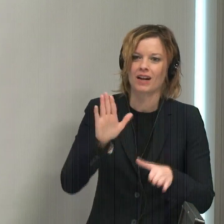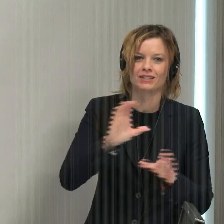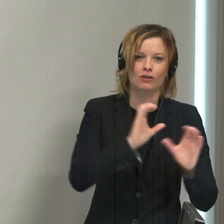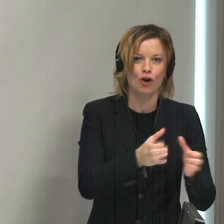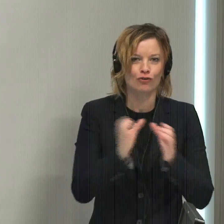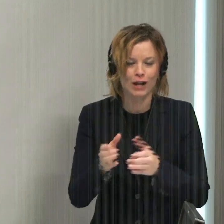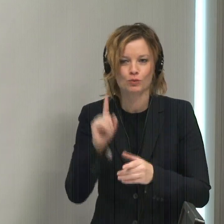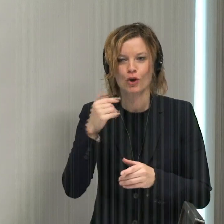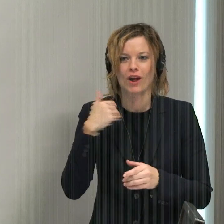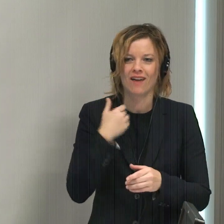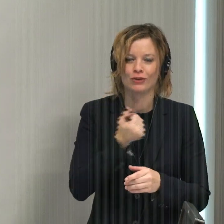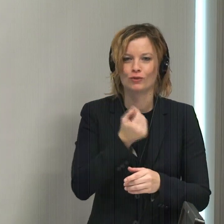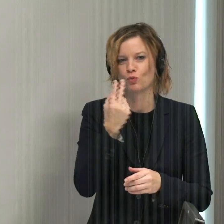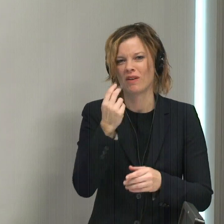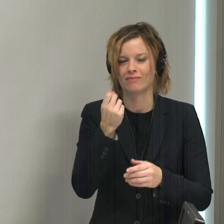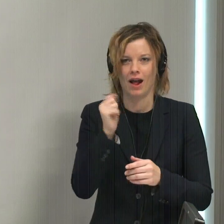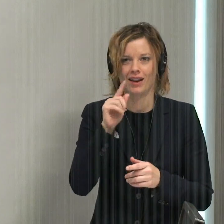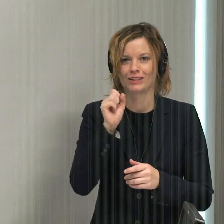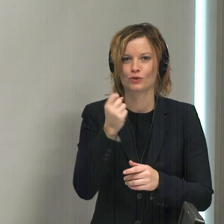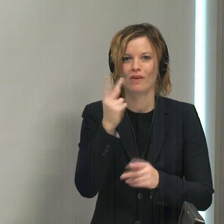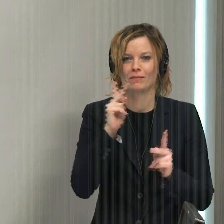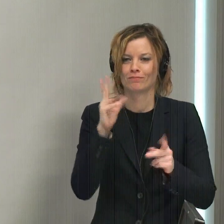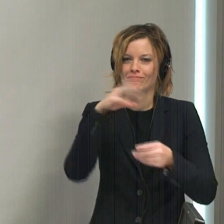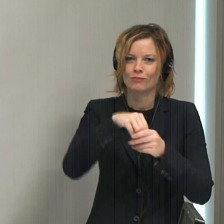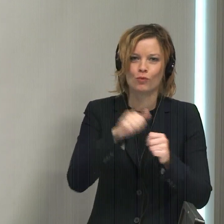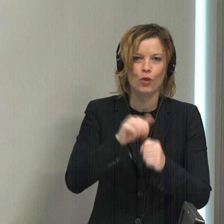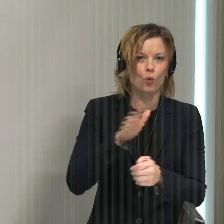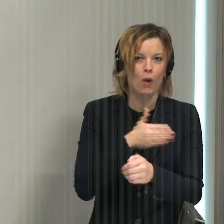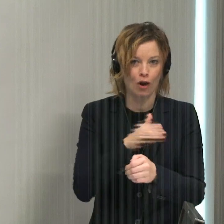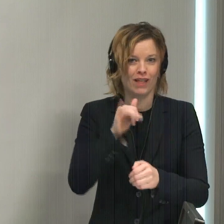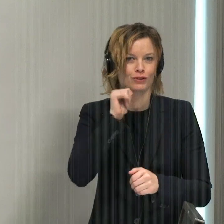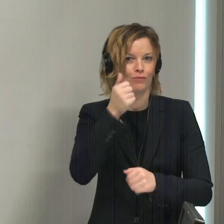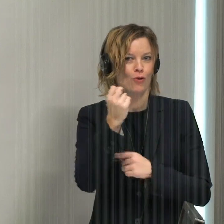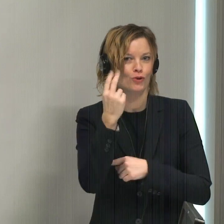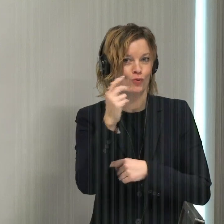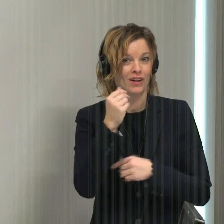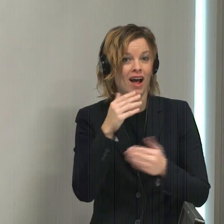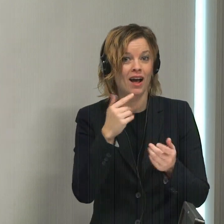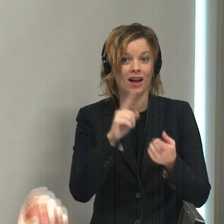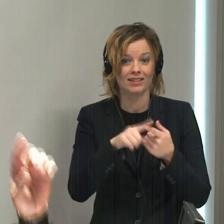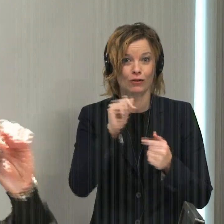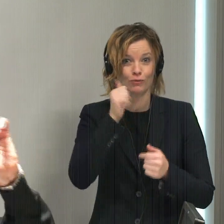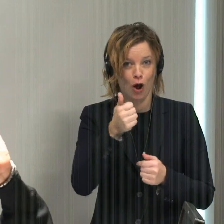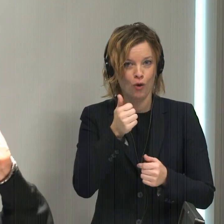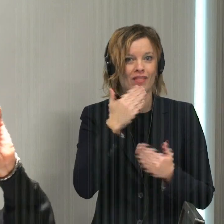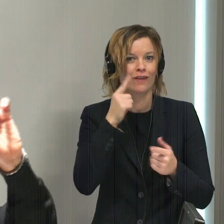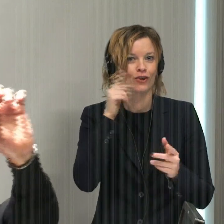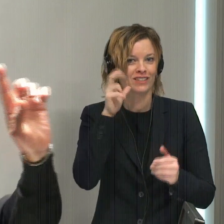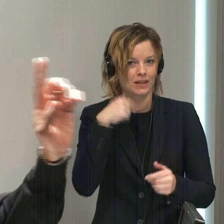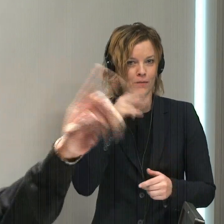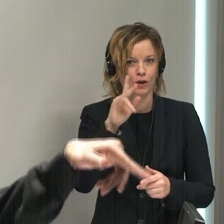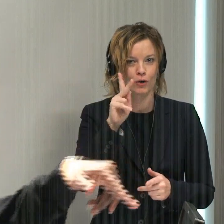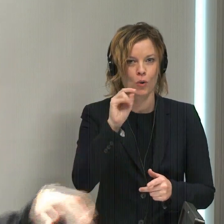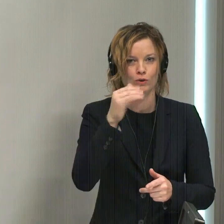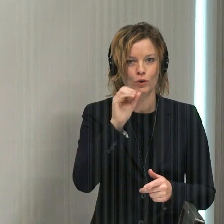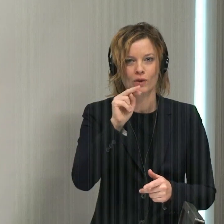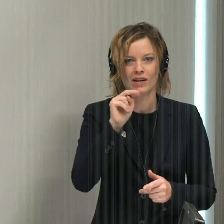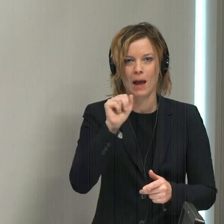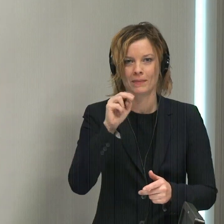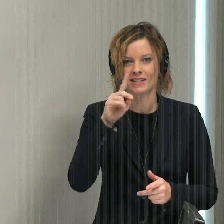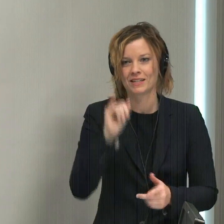choirs are performing in this production. That's coming up tomorrow at noon. Until then, thank you all for listening. I'm Kojo Namdi.